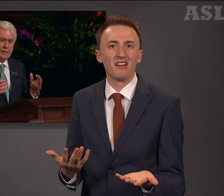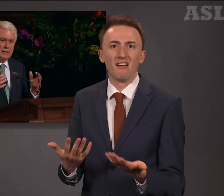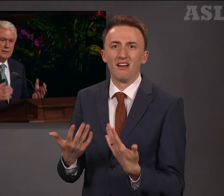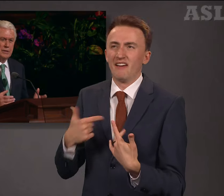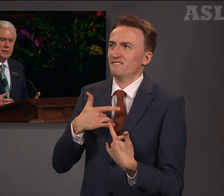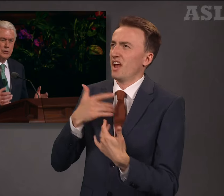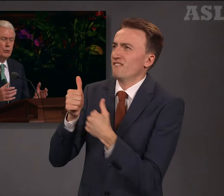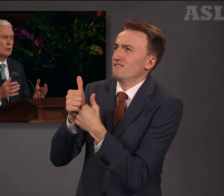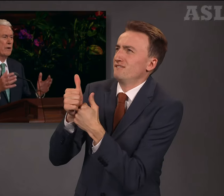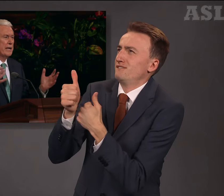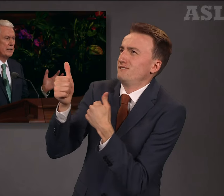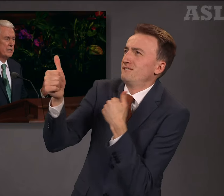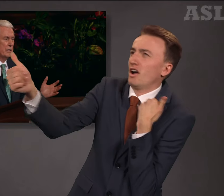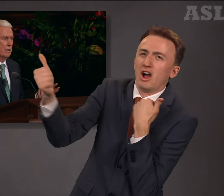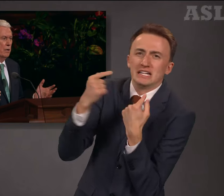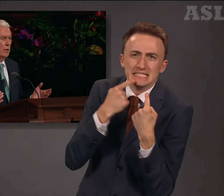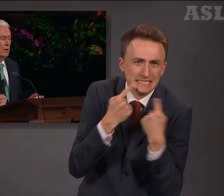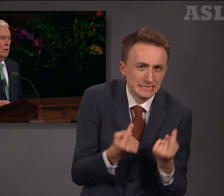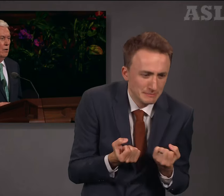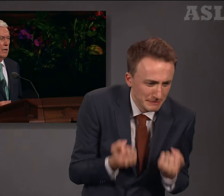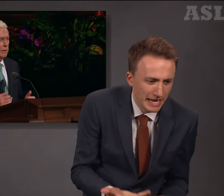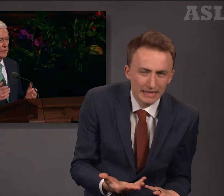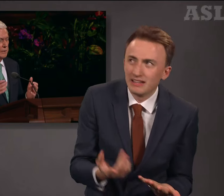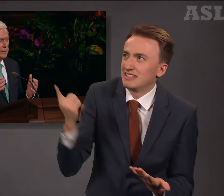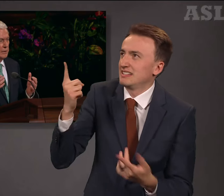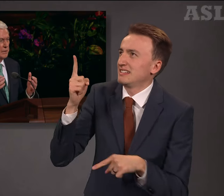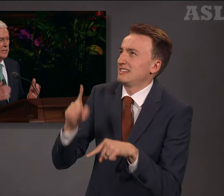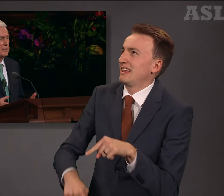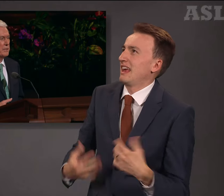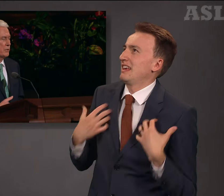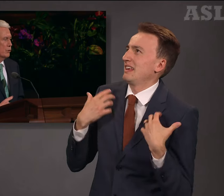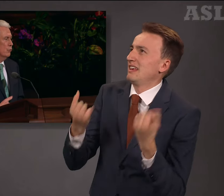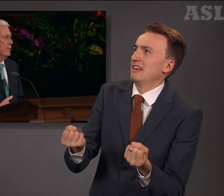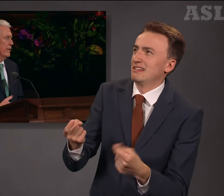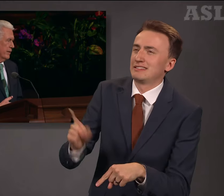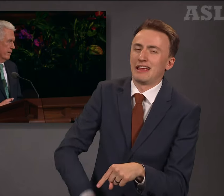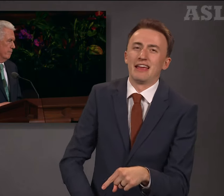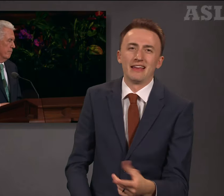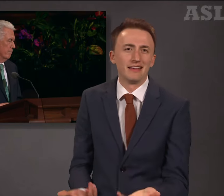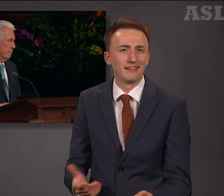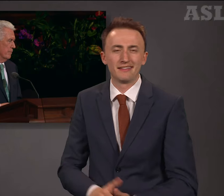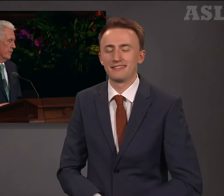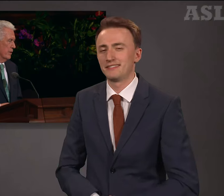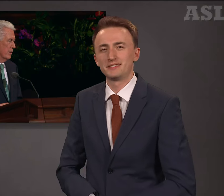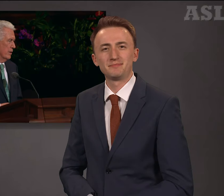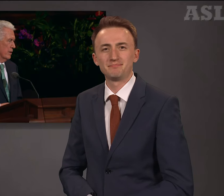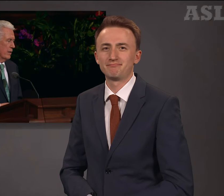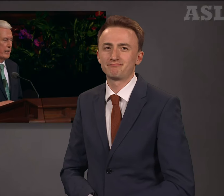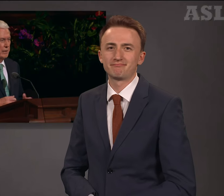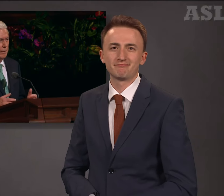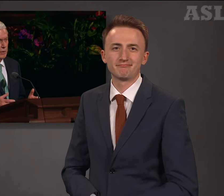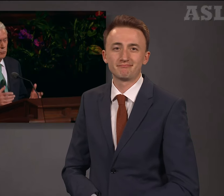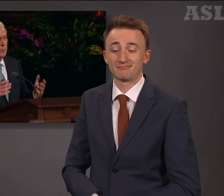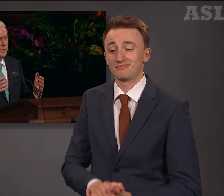distance is too great or our sins too many. Like this woman,